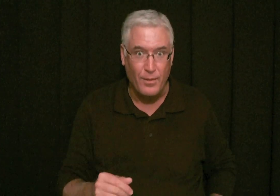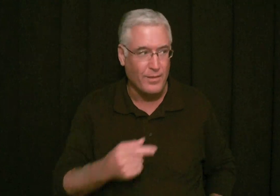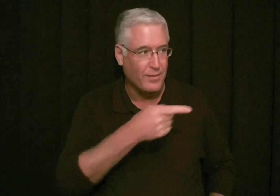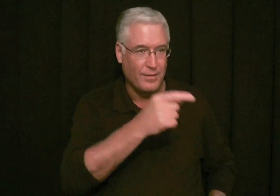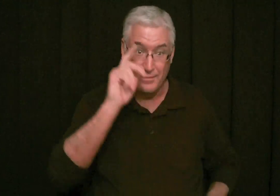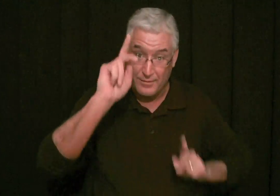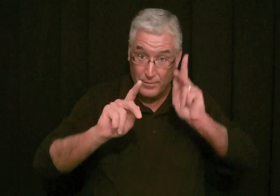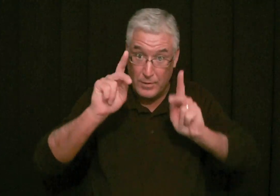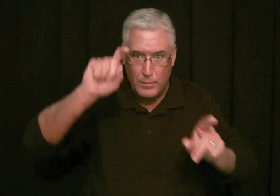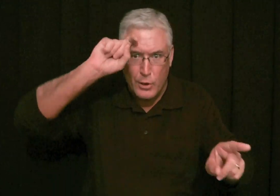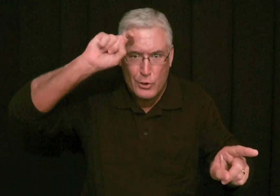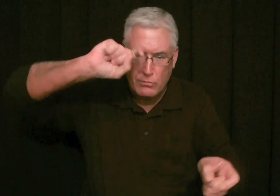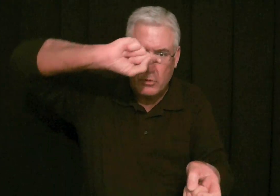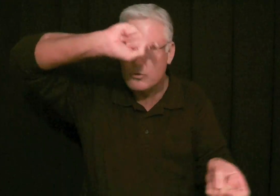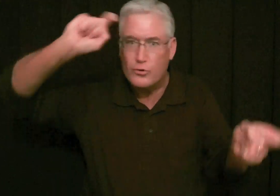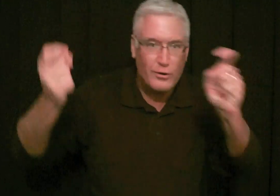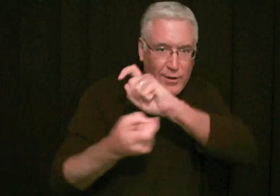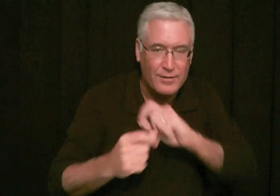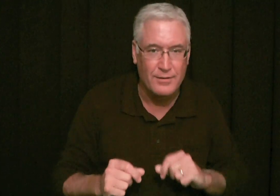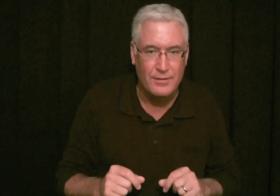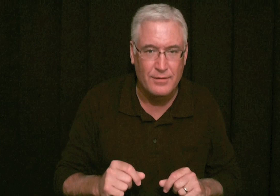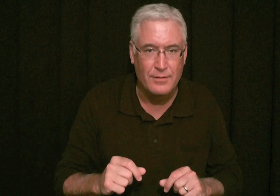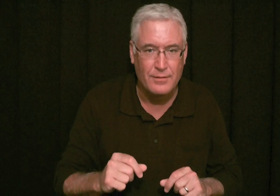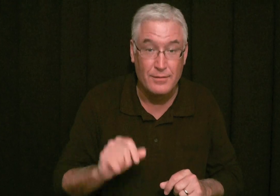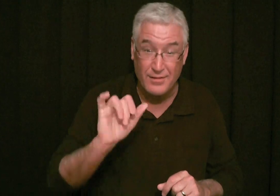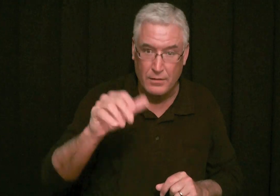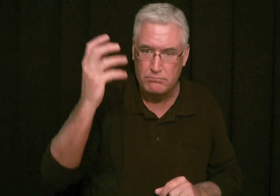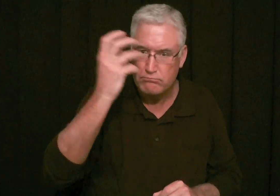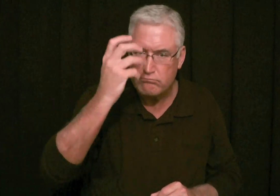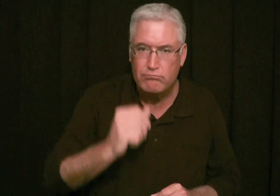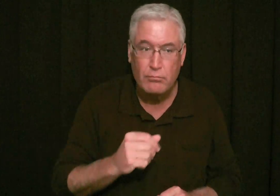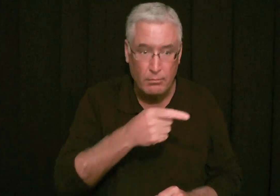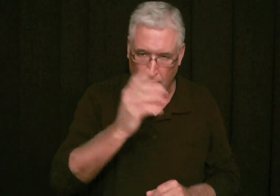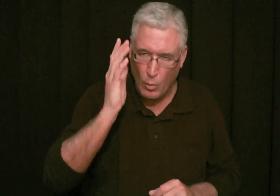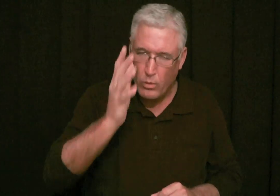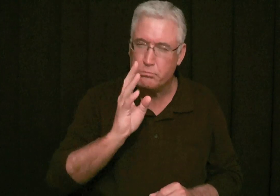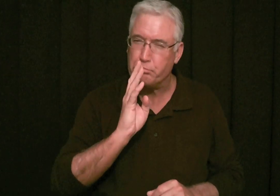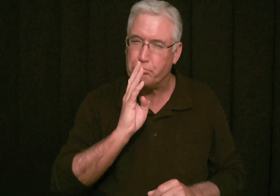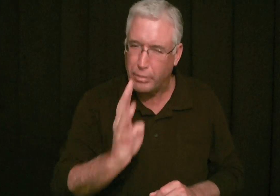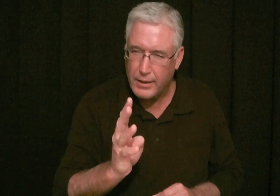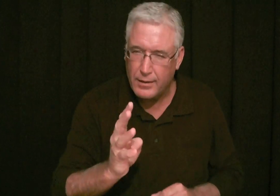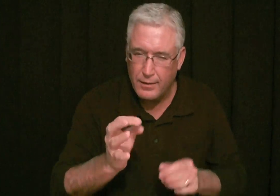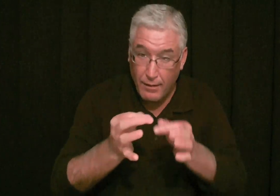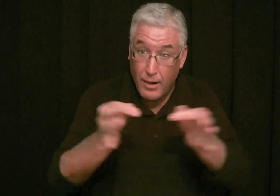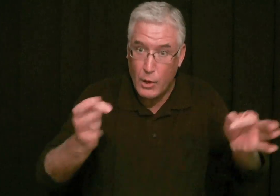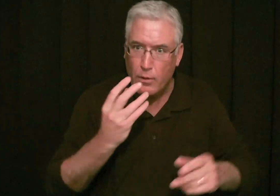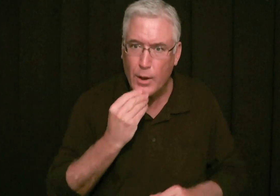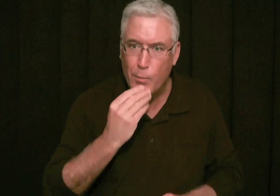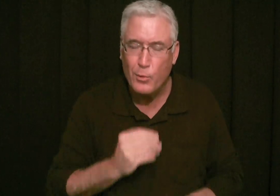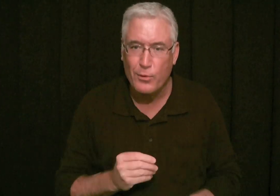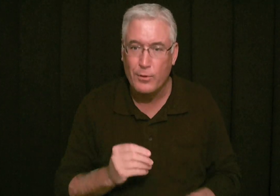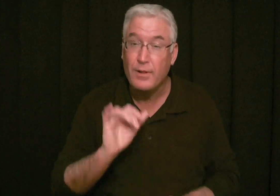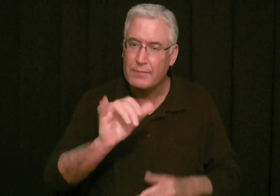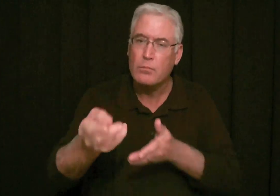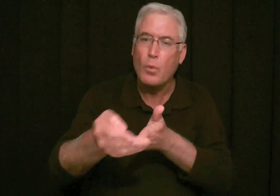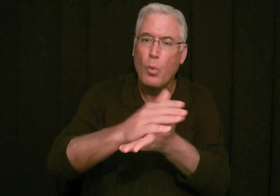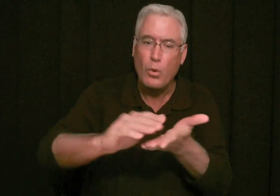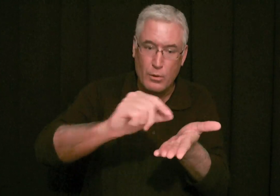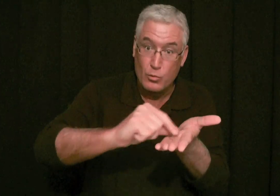Wow. Now, the people of Egypt, they were converted. That's amazing. And they would speak the Hebrew language.